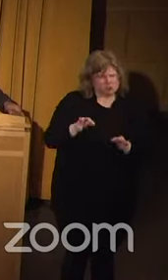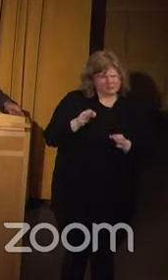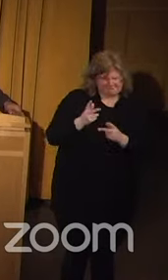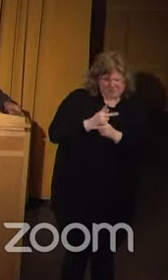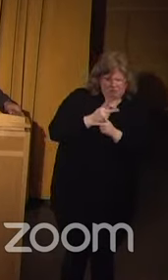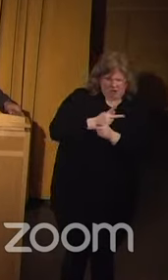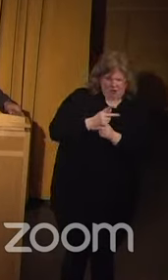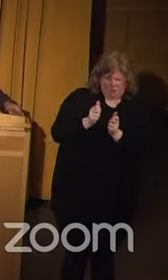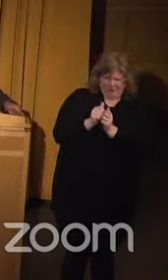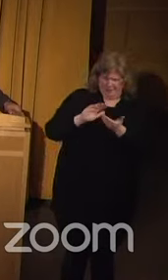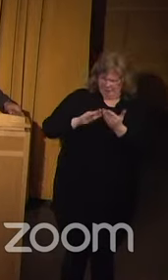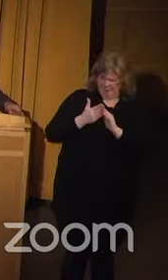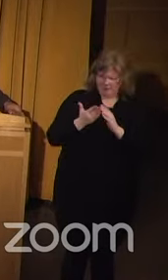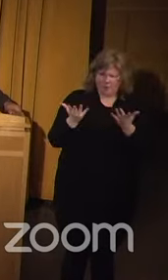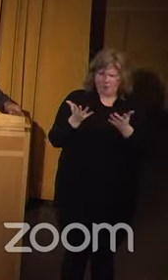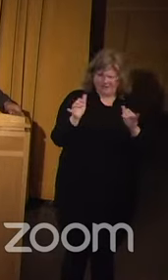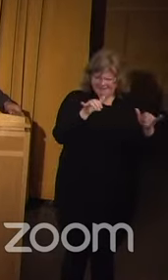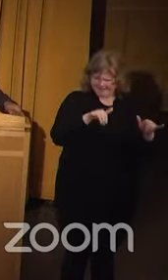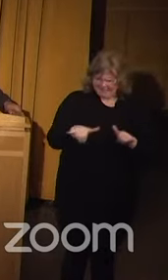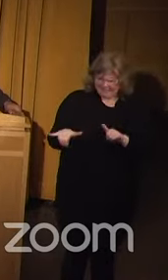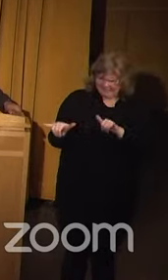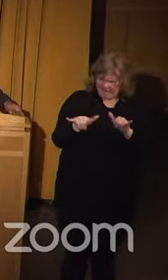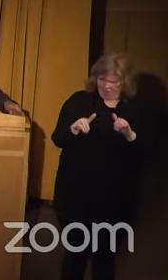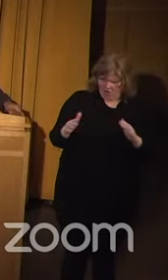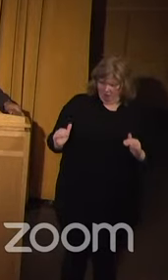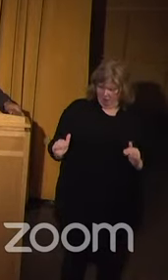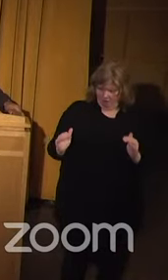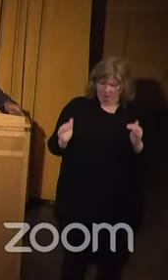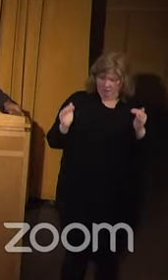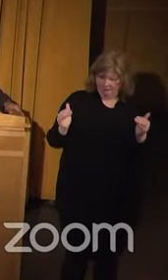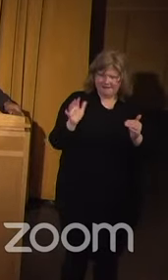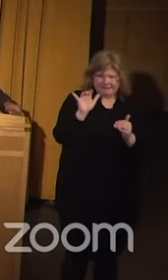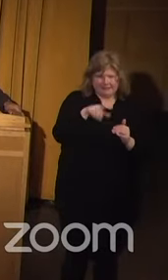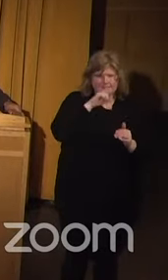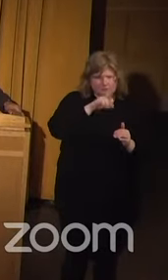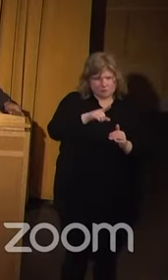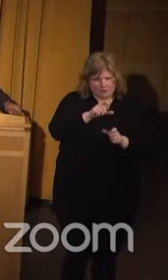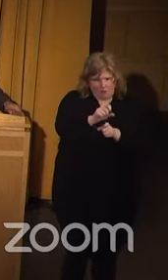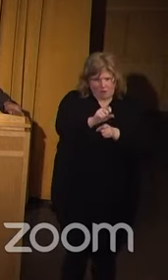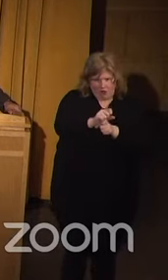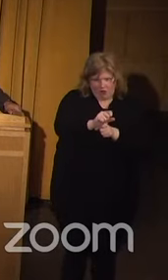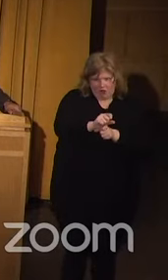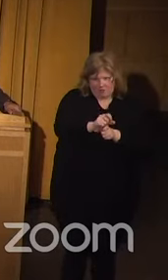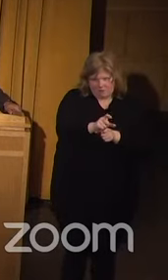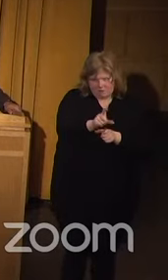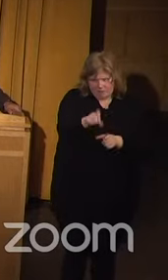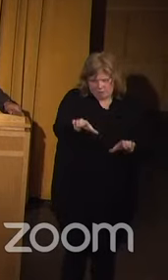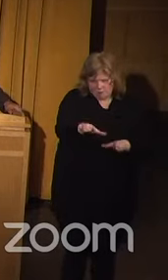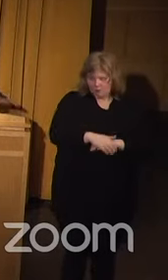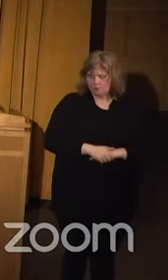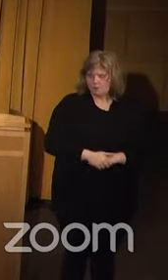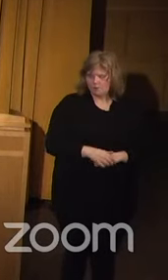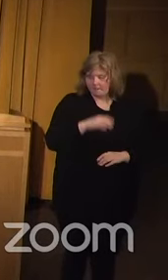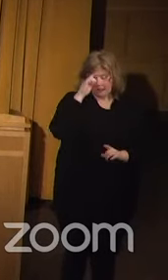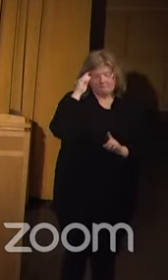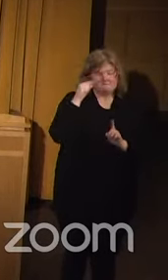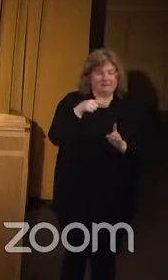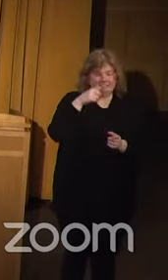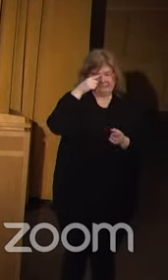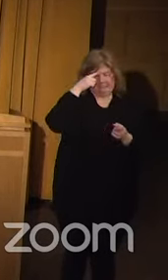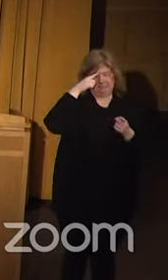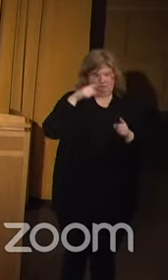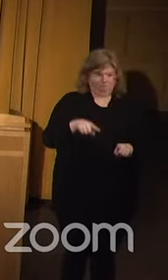community to what standard are we looking to perform to. That's the real effort of the work here, right? And this agreement